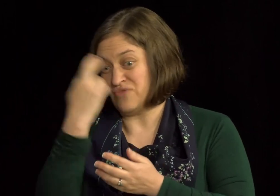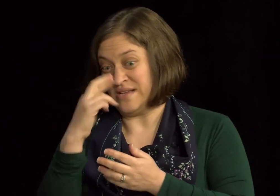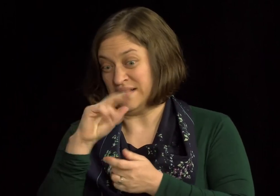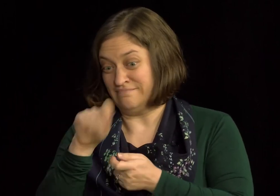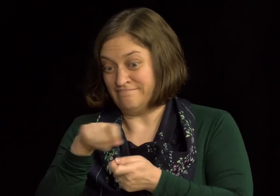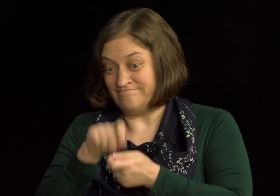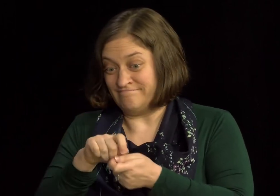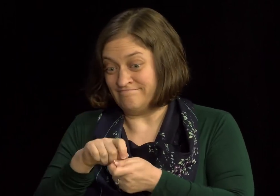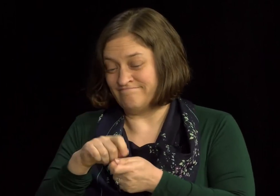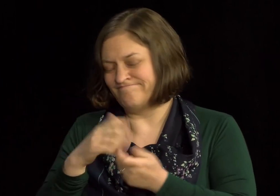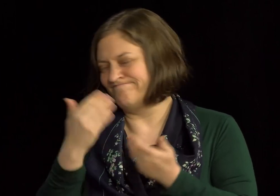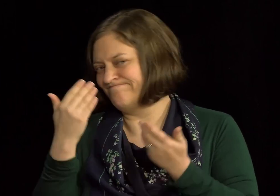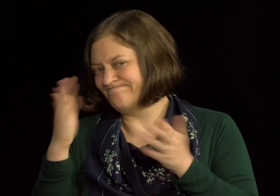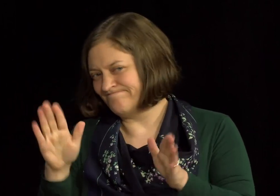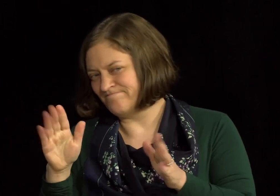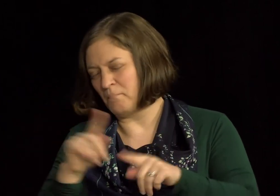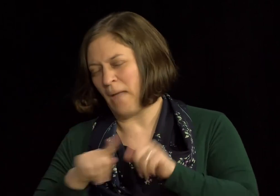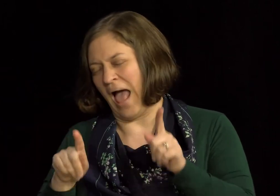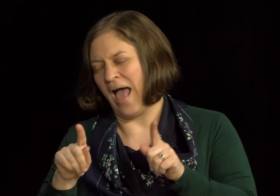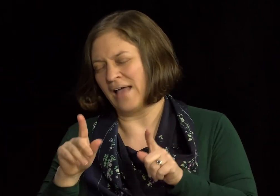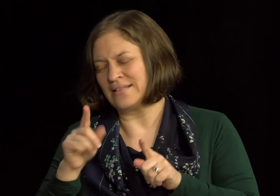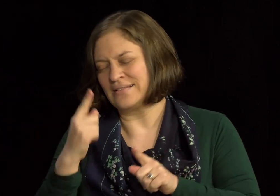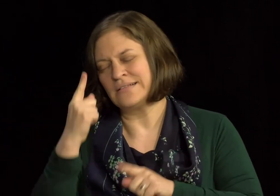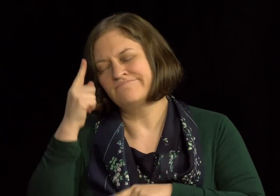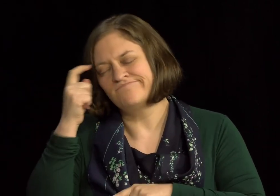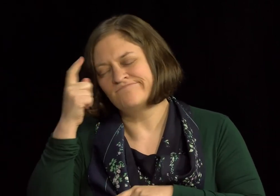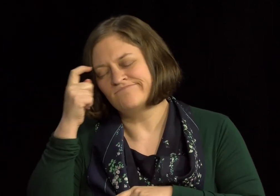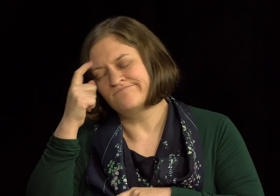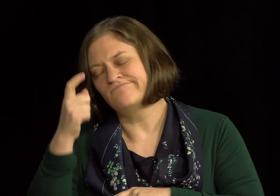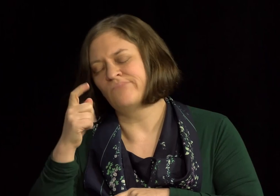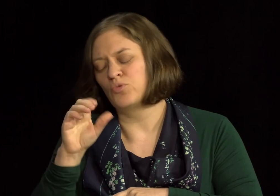diagnosed at 16 months. But, when exactly I lost my hearing, we don't know.